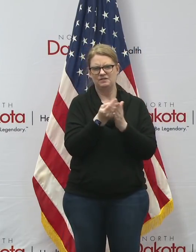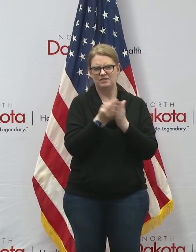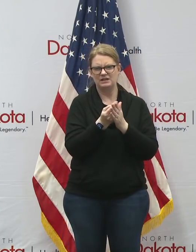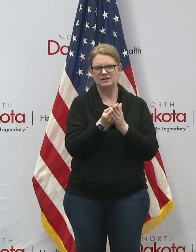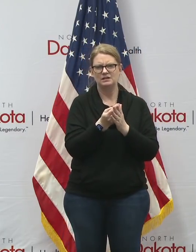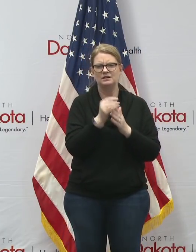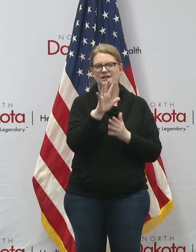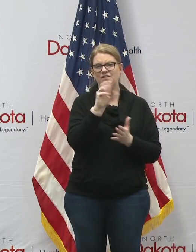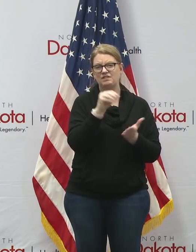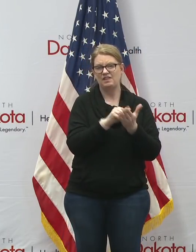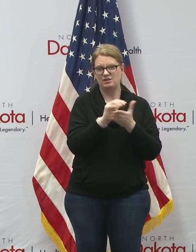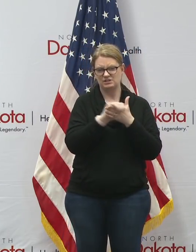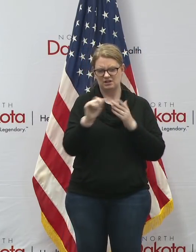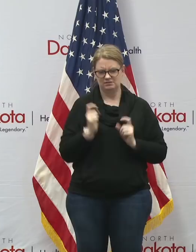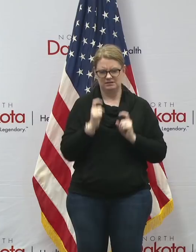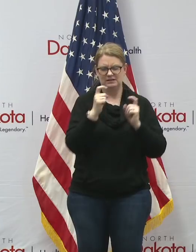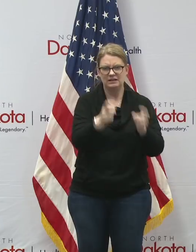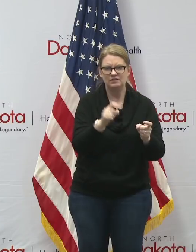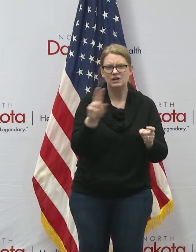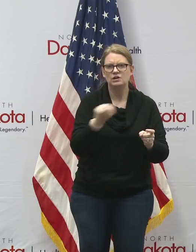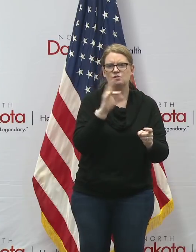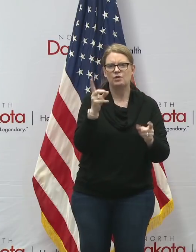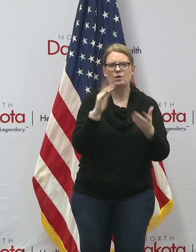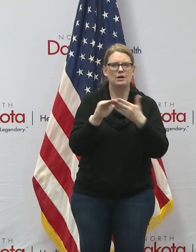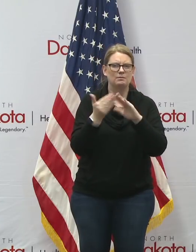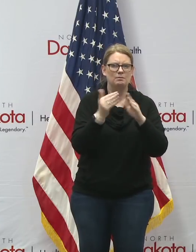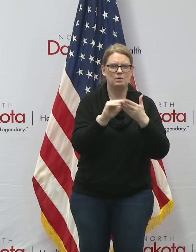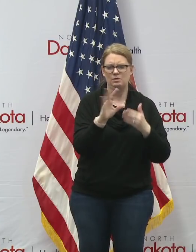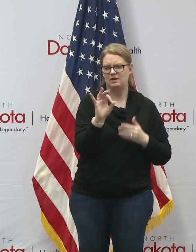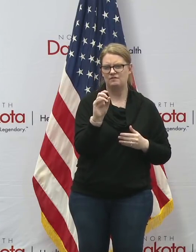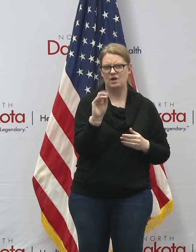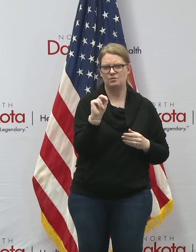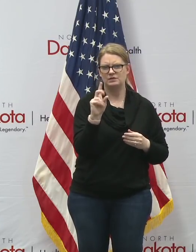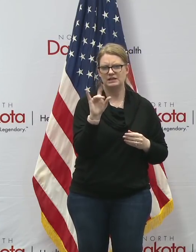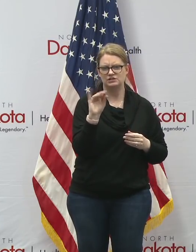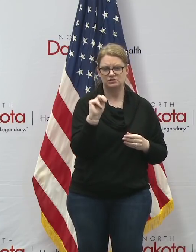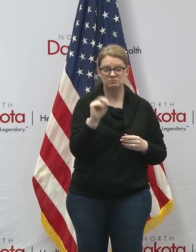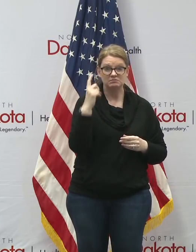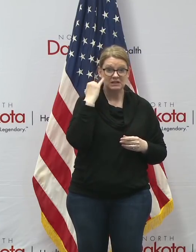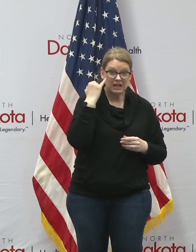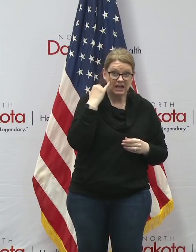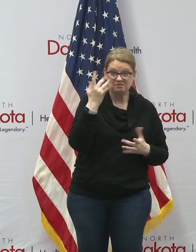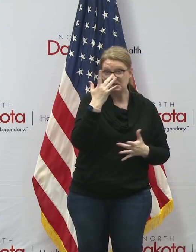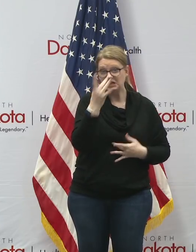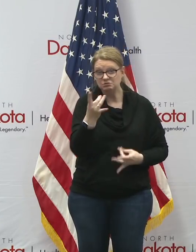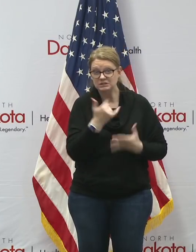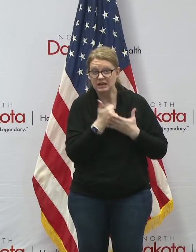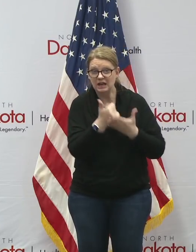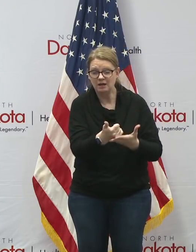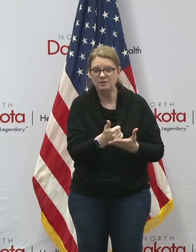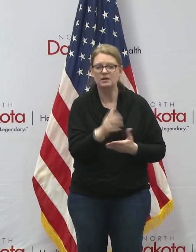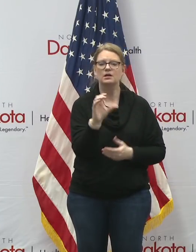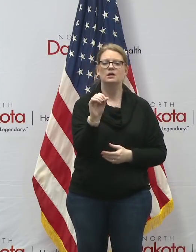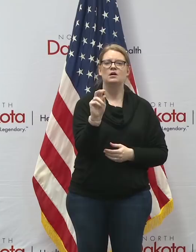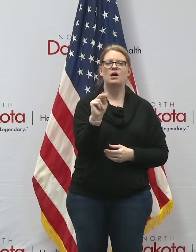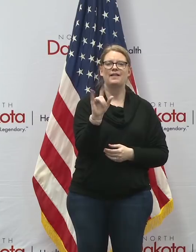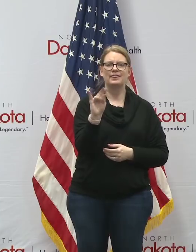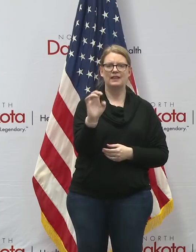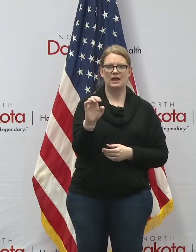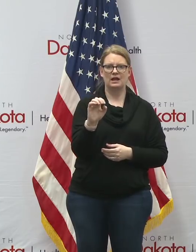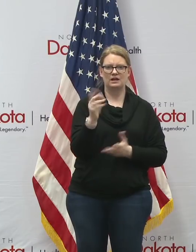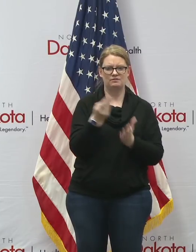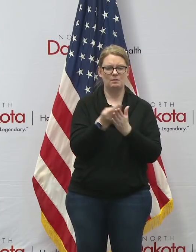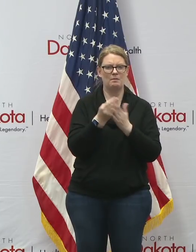gift of fifty thousand dollars from the north dakota community foundation if you would like to help you may give online by following the link for